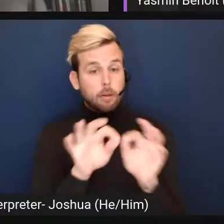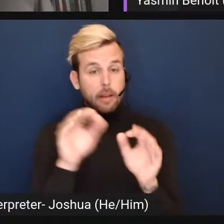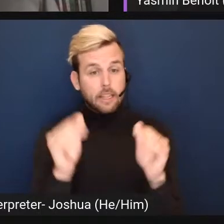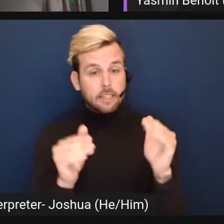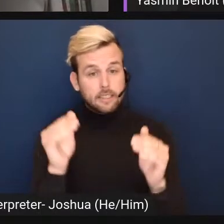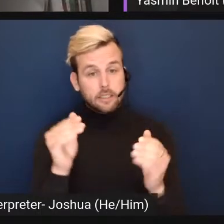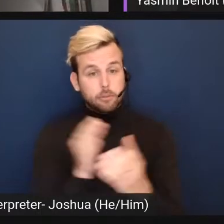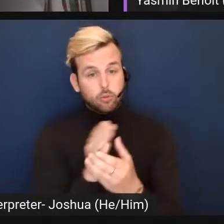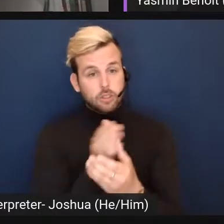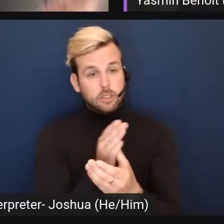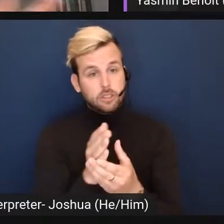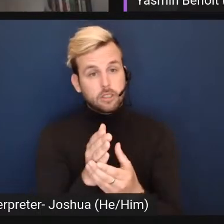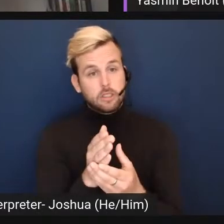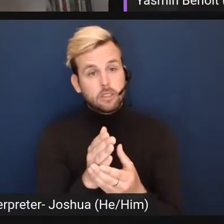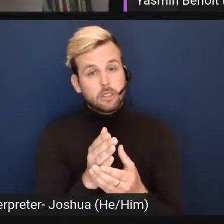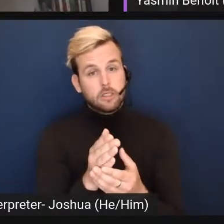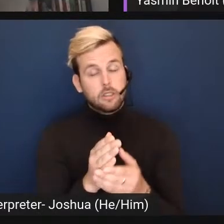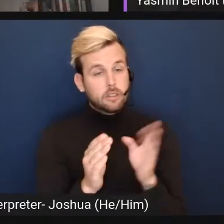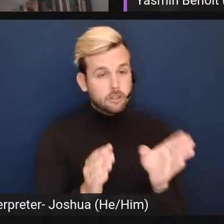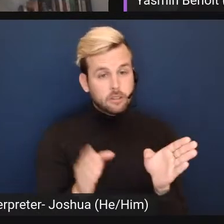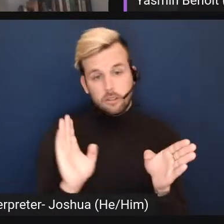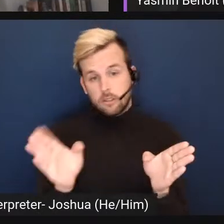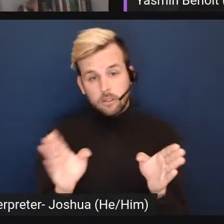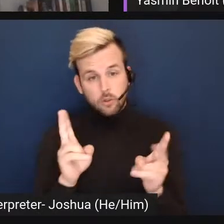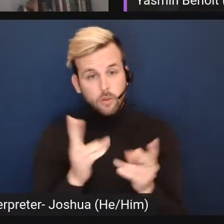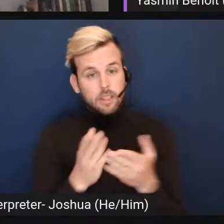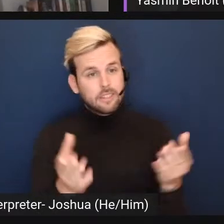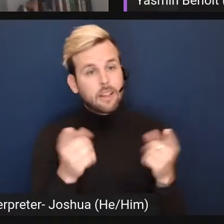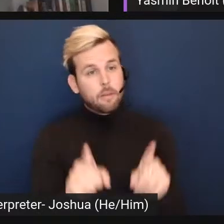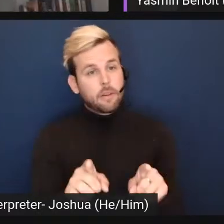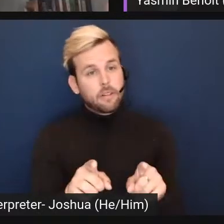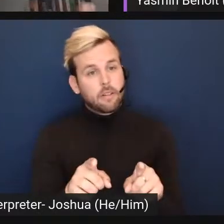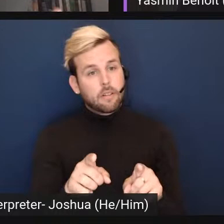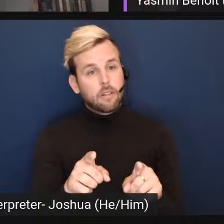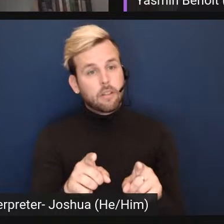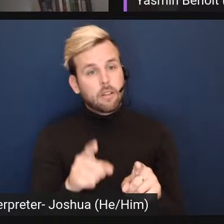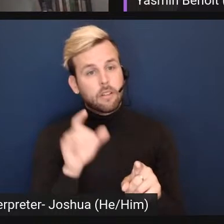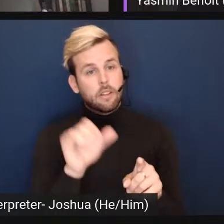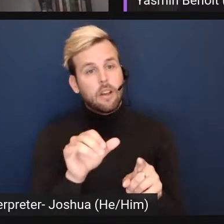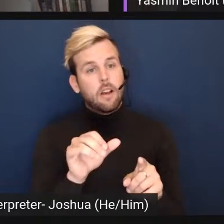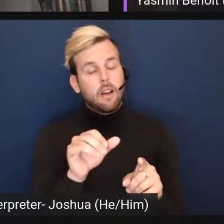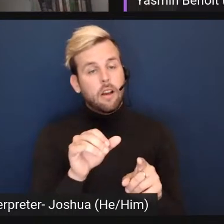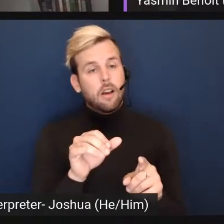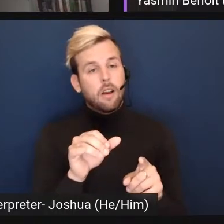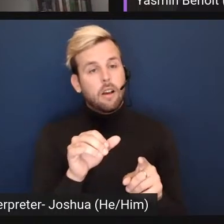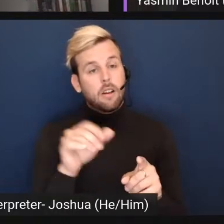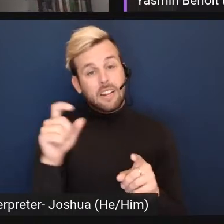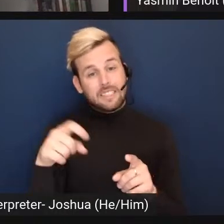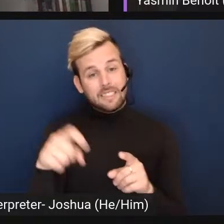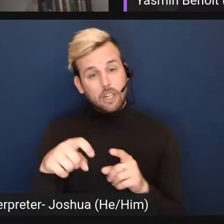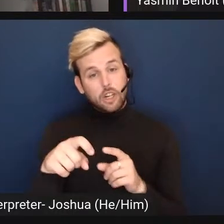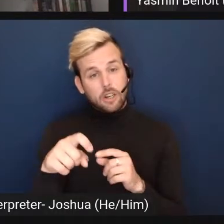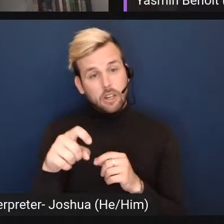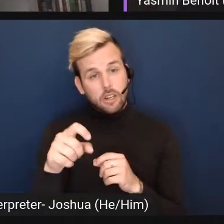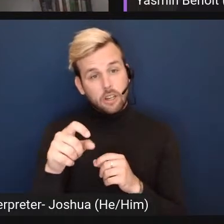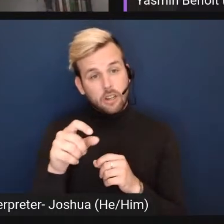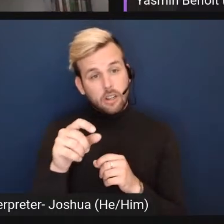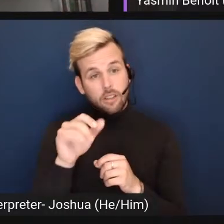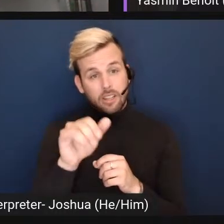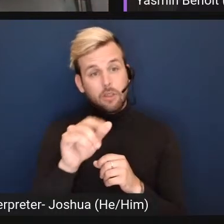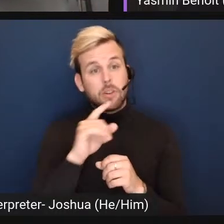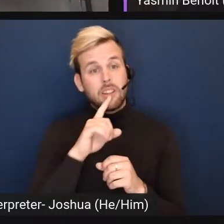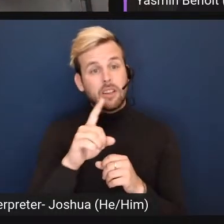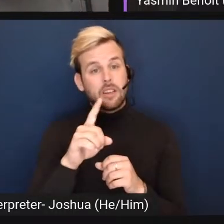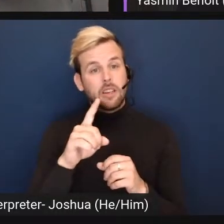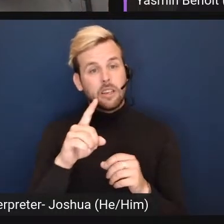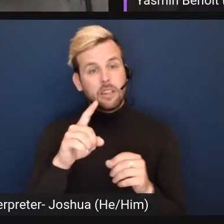between those two things that happened um that were necessary at uh that were kind of